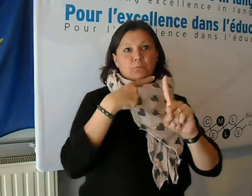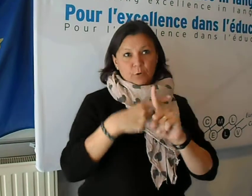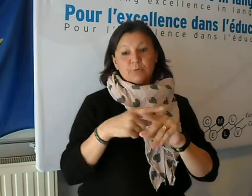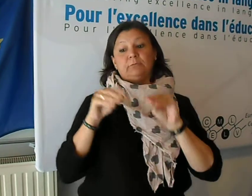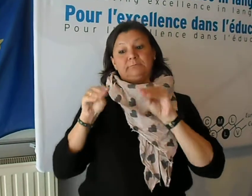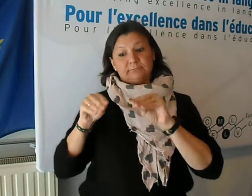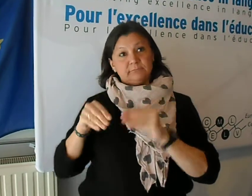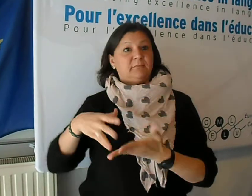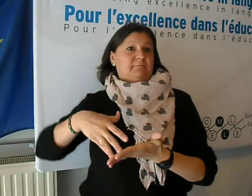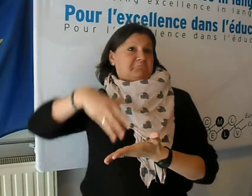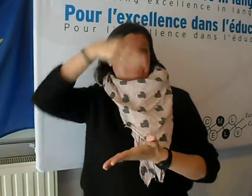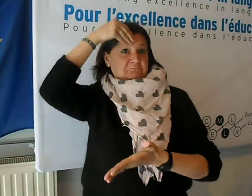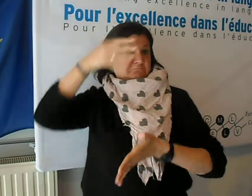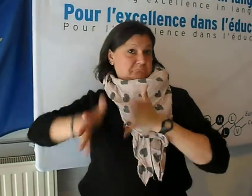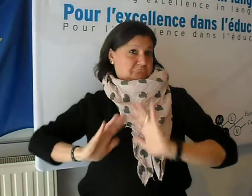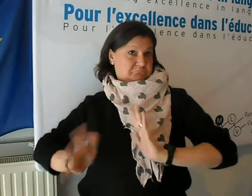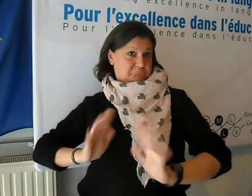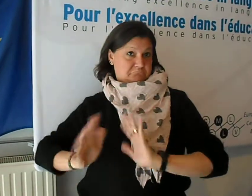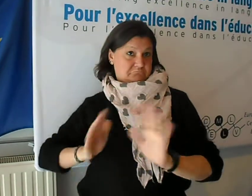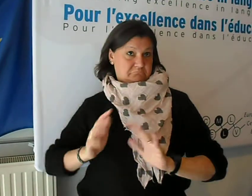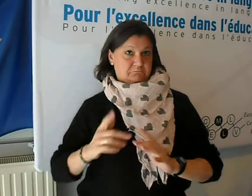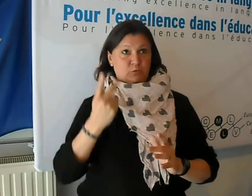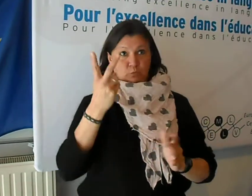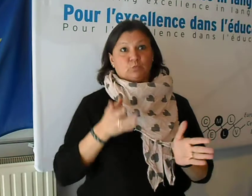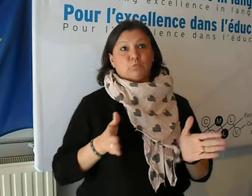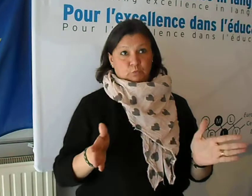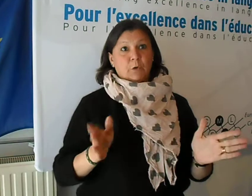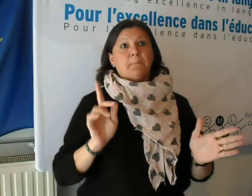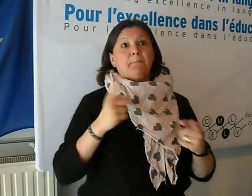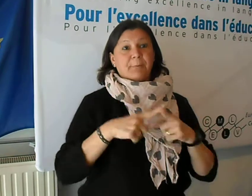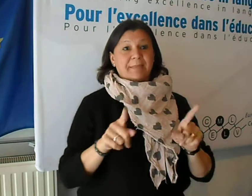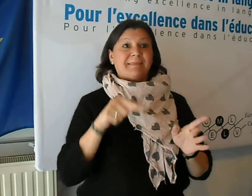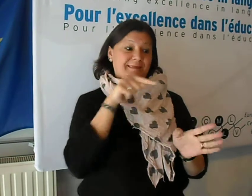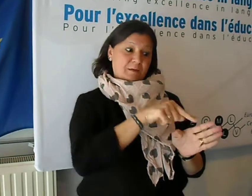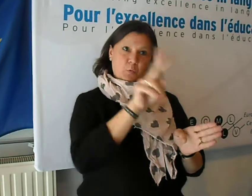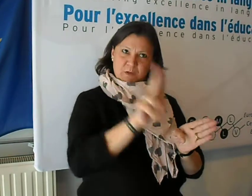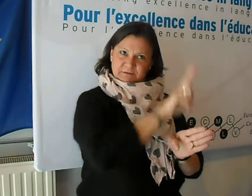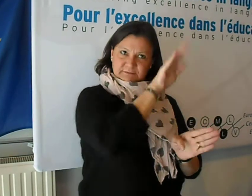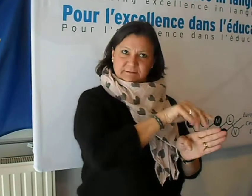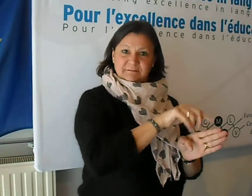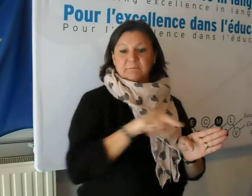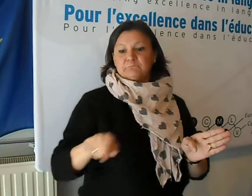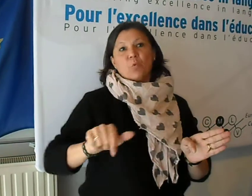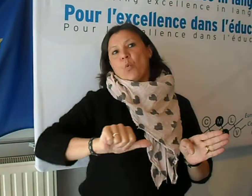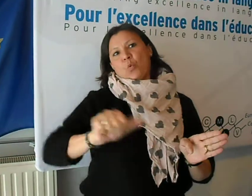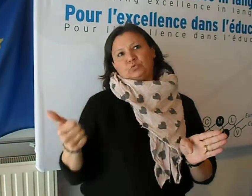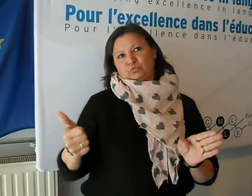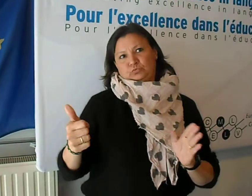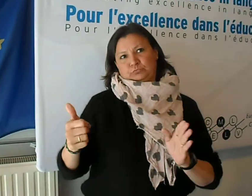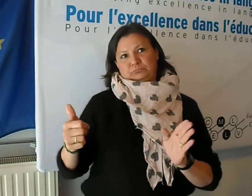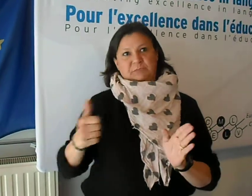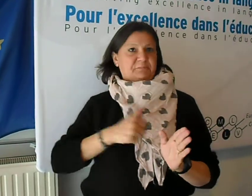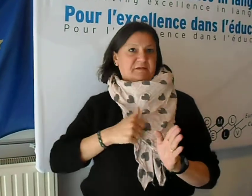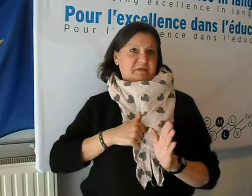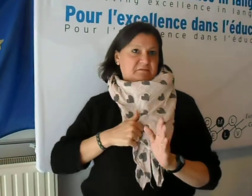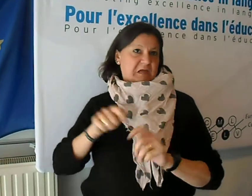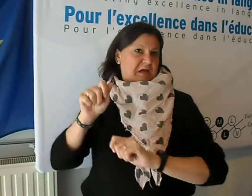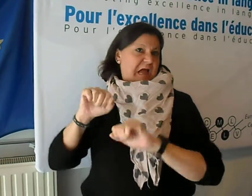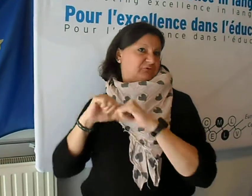interpreter students and people who are interested in learning sign languages. those are my two target groups. The first one I teach at the